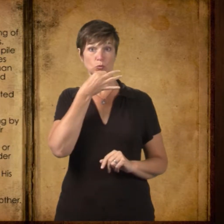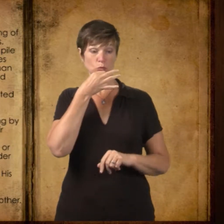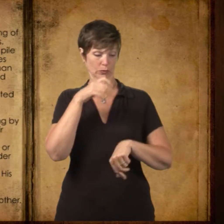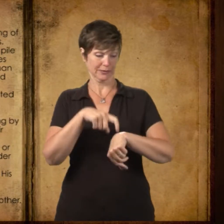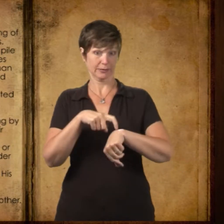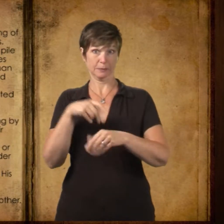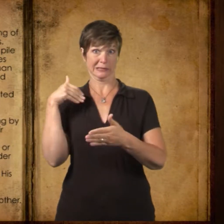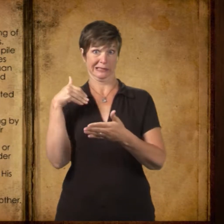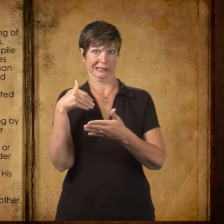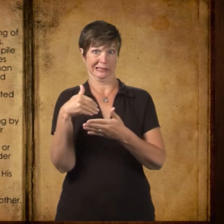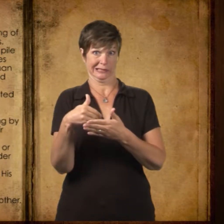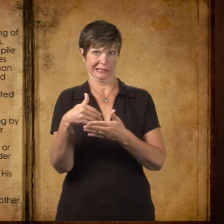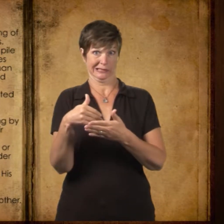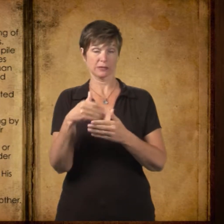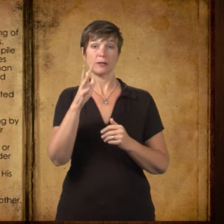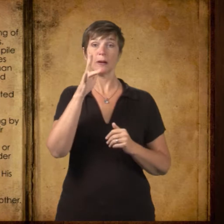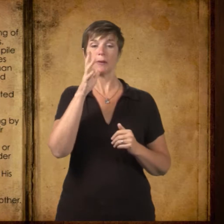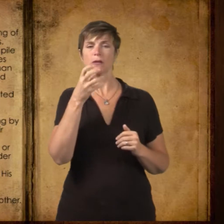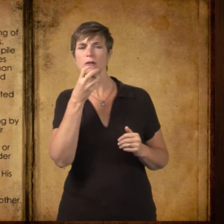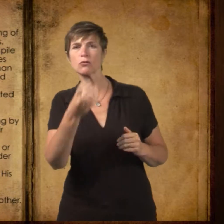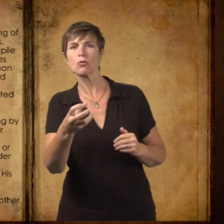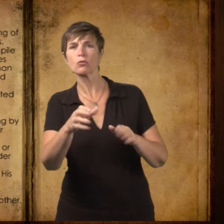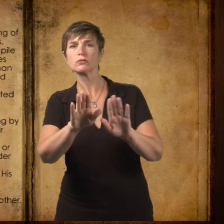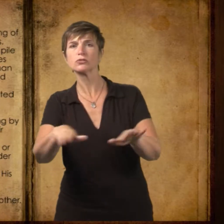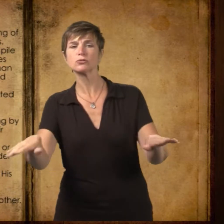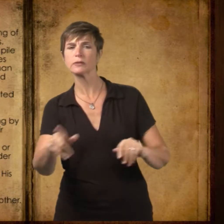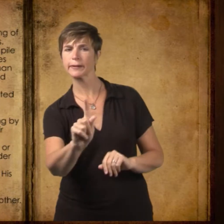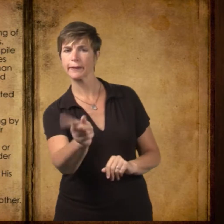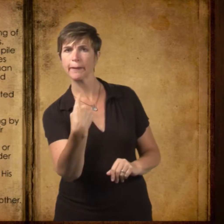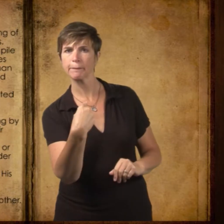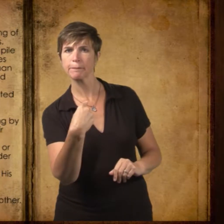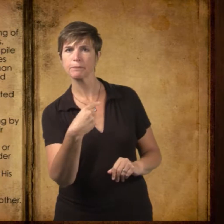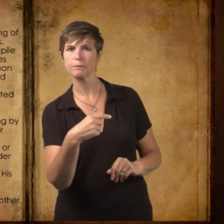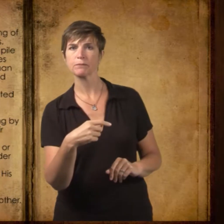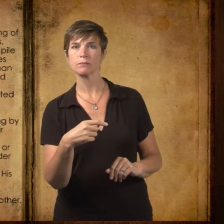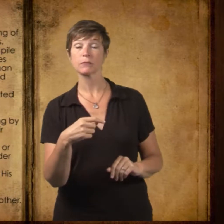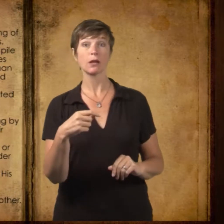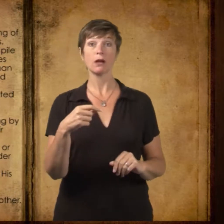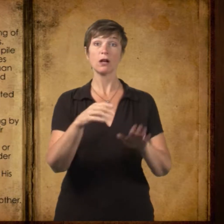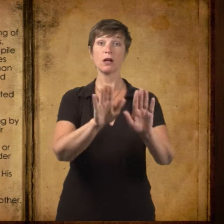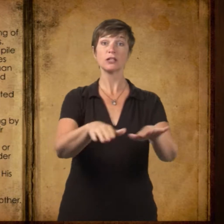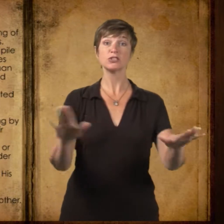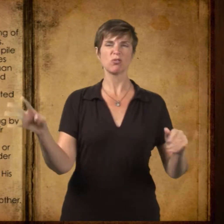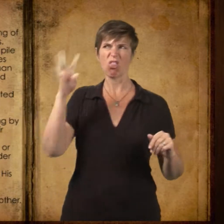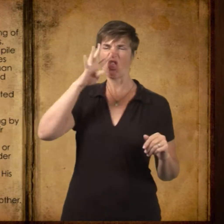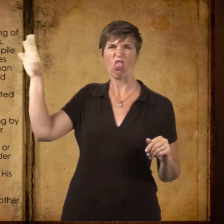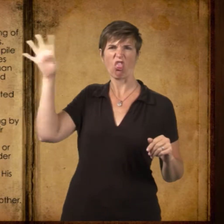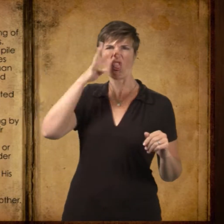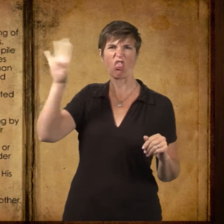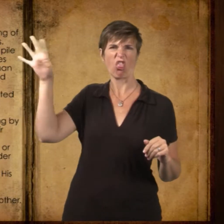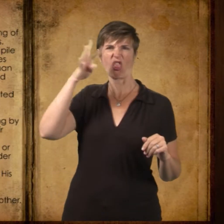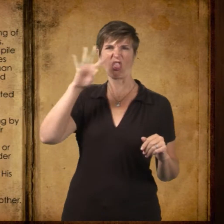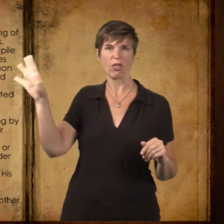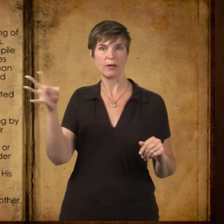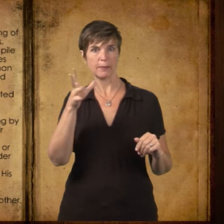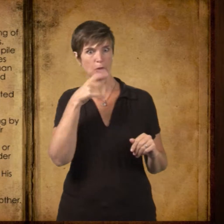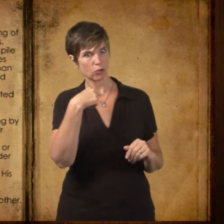Soon, the women standing by their husbands began to call to their children, and the children